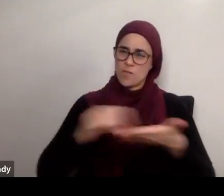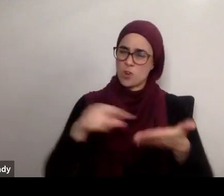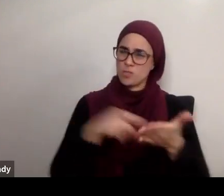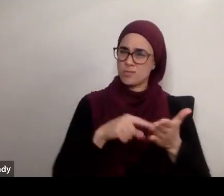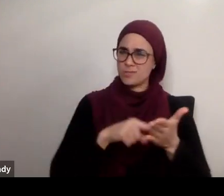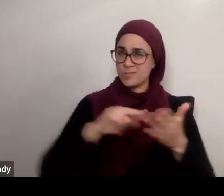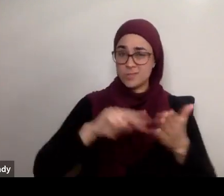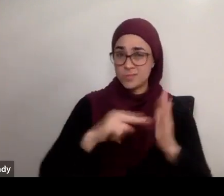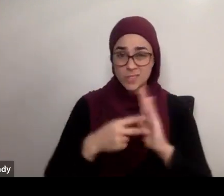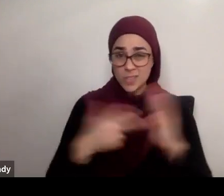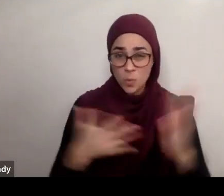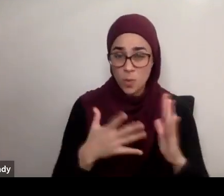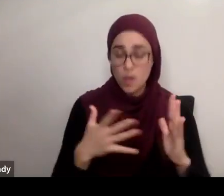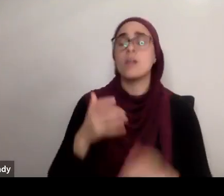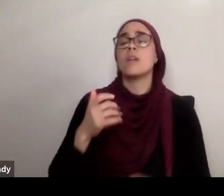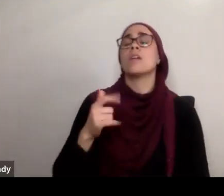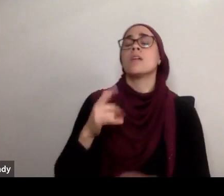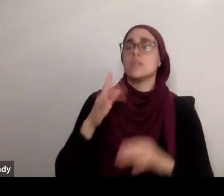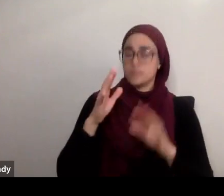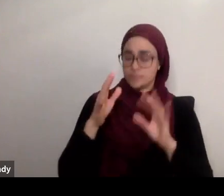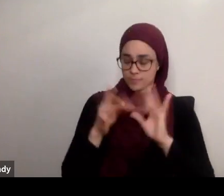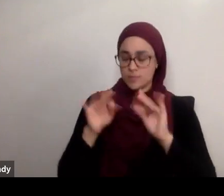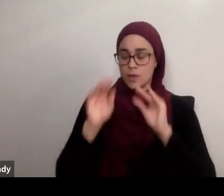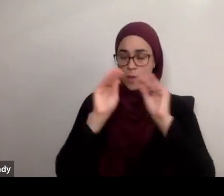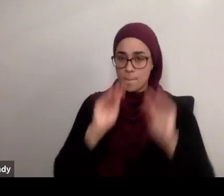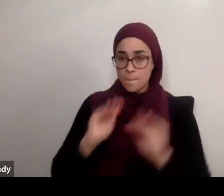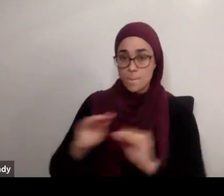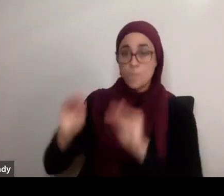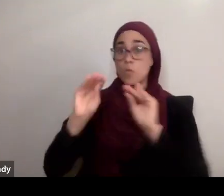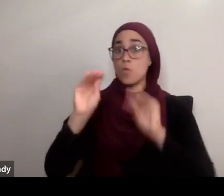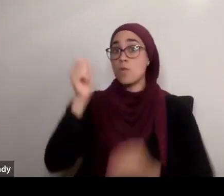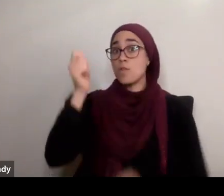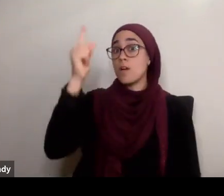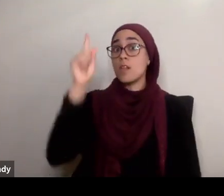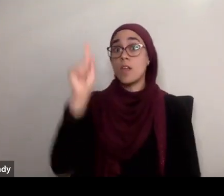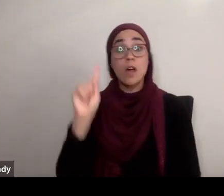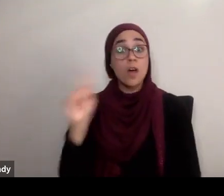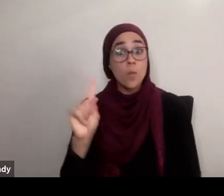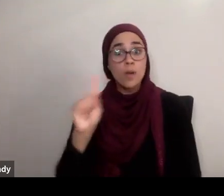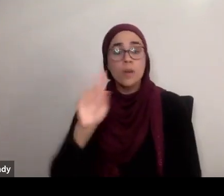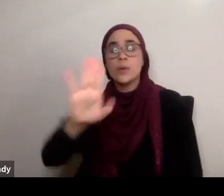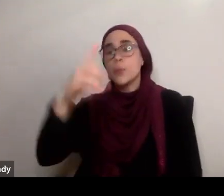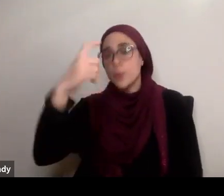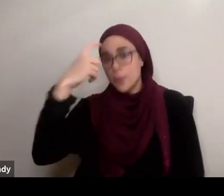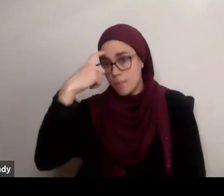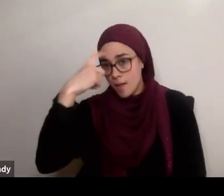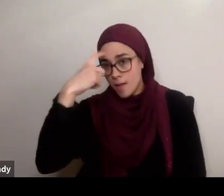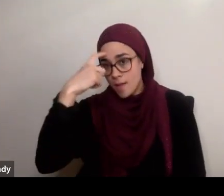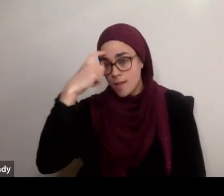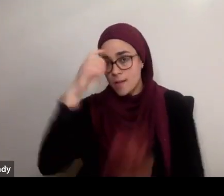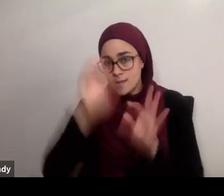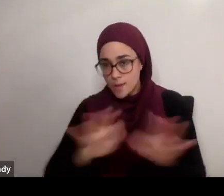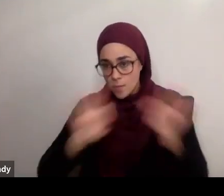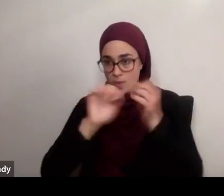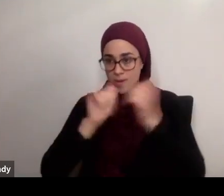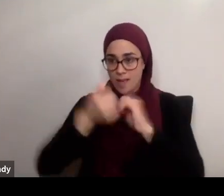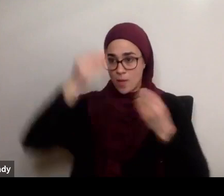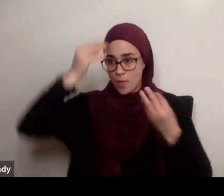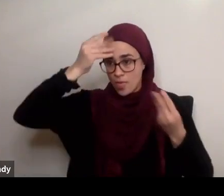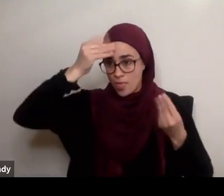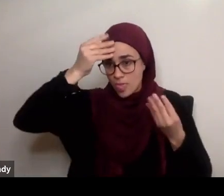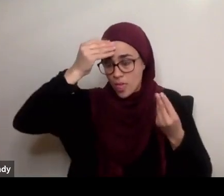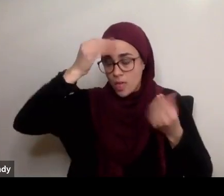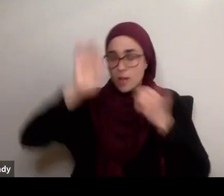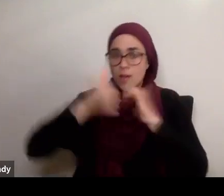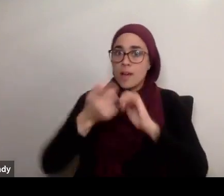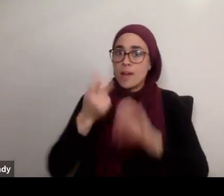in your mind, in the way that you think about Allah subhanahu wa'ala. Have only pure thoughts about Allah subhanahu wa'ala. So it's about the way that you